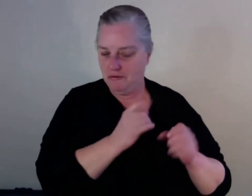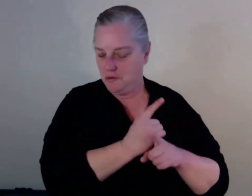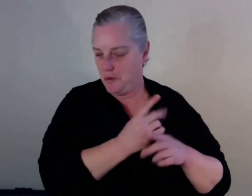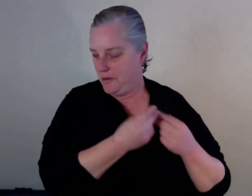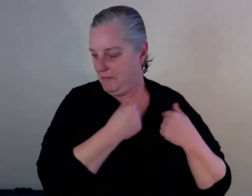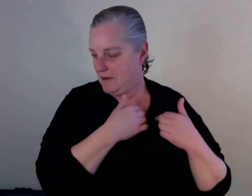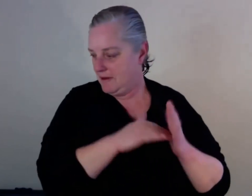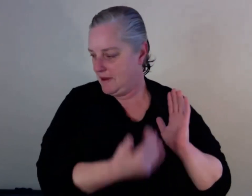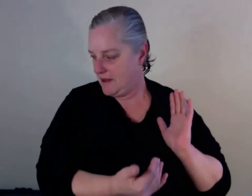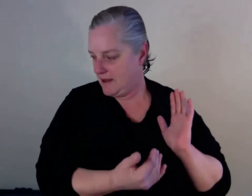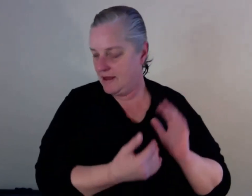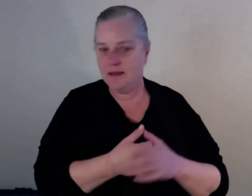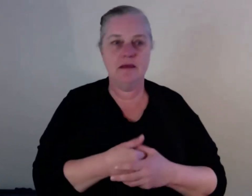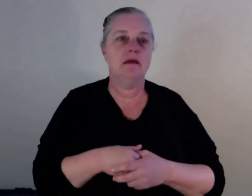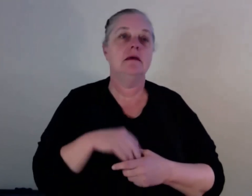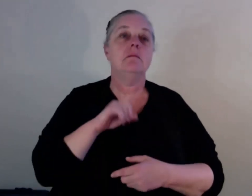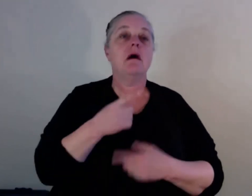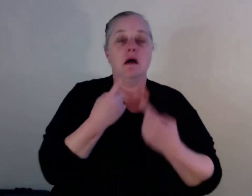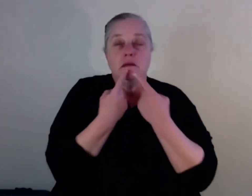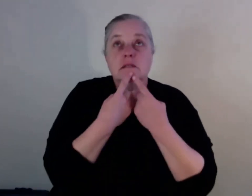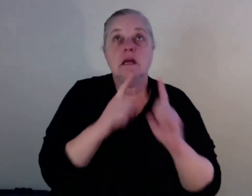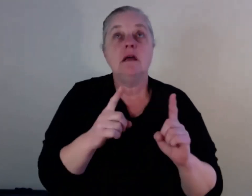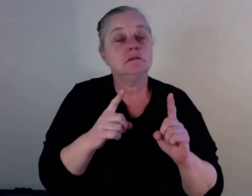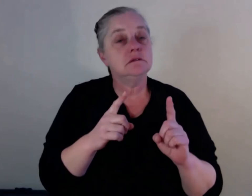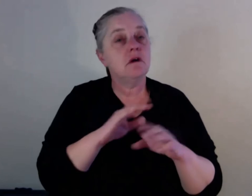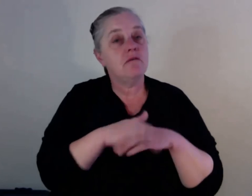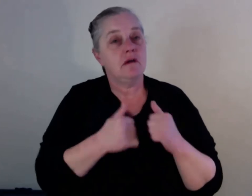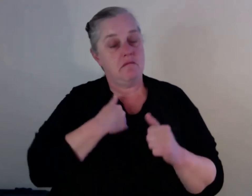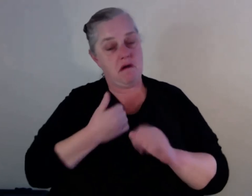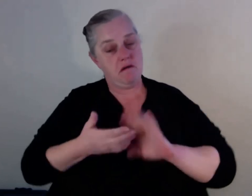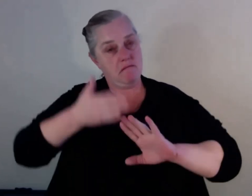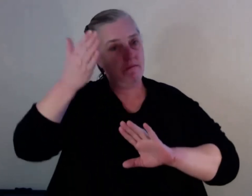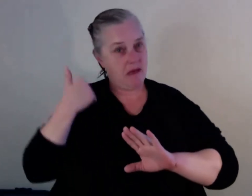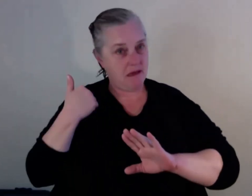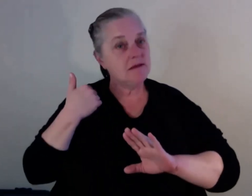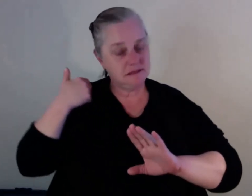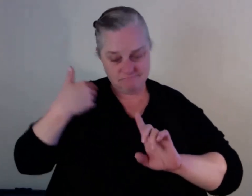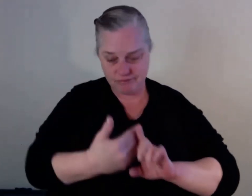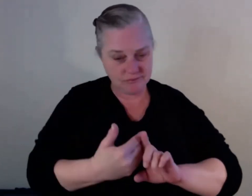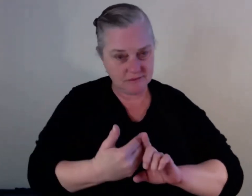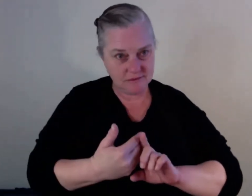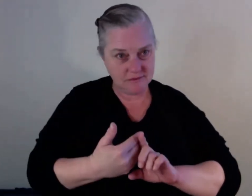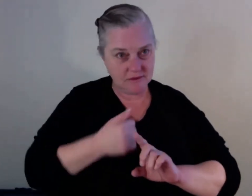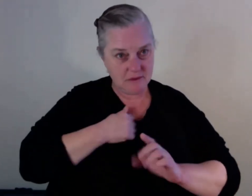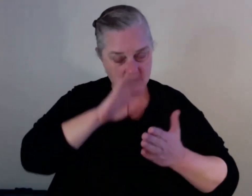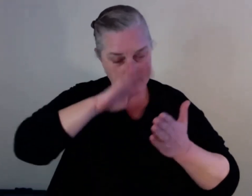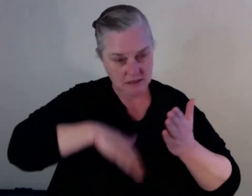seeking for help that I'm introducing to Daymack right now. And I didn't even talk about these people using drugs and having an